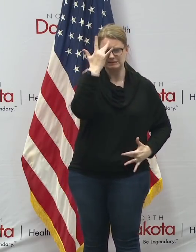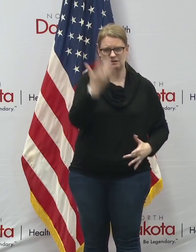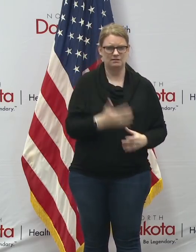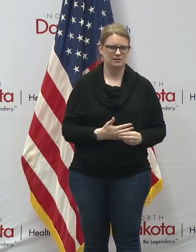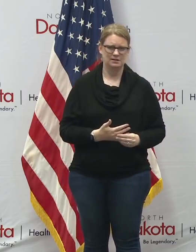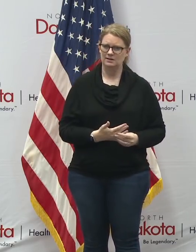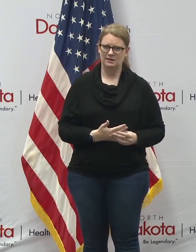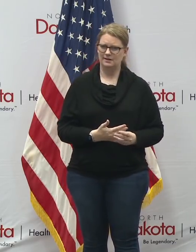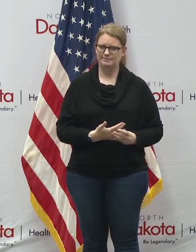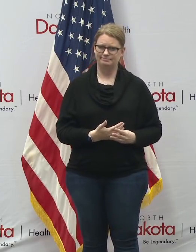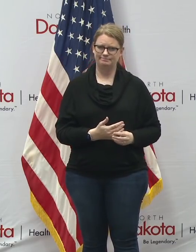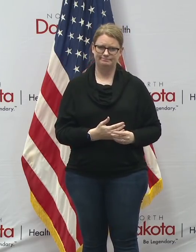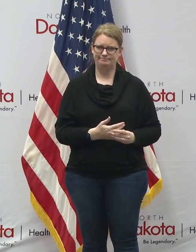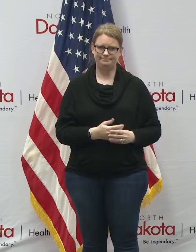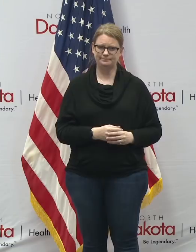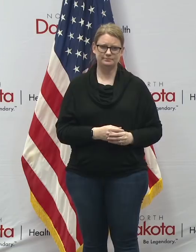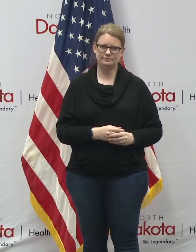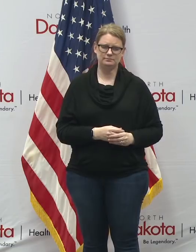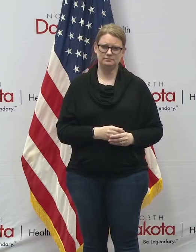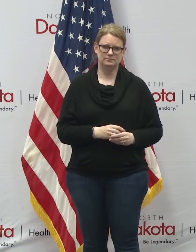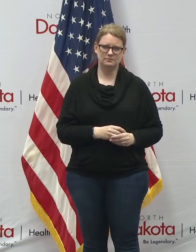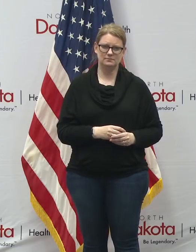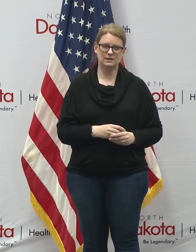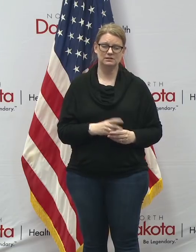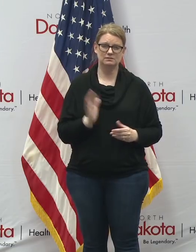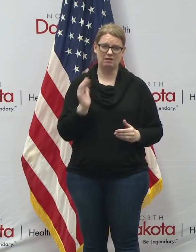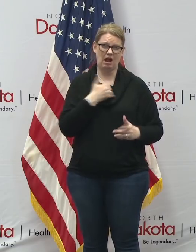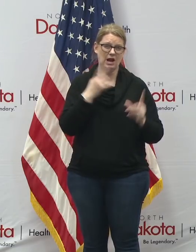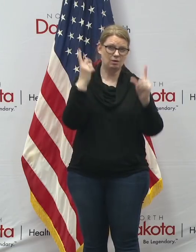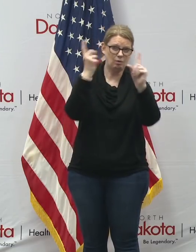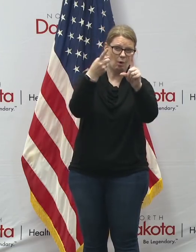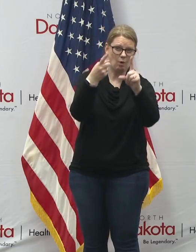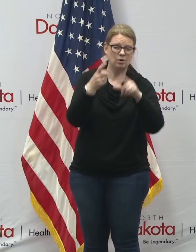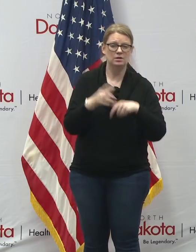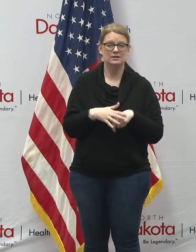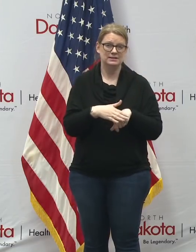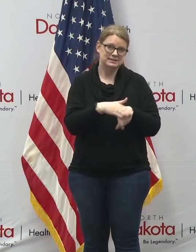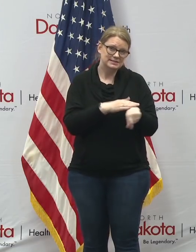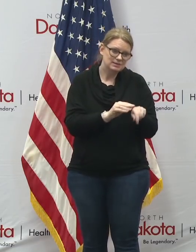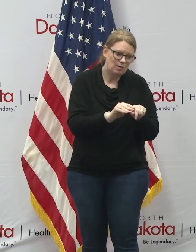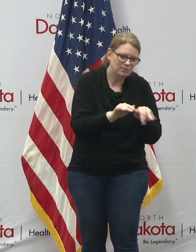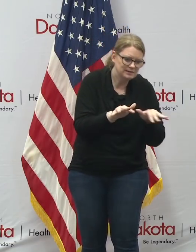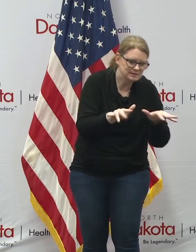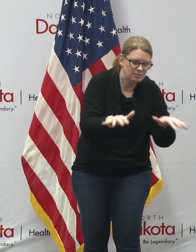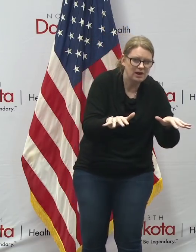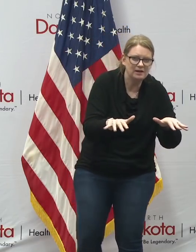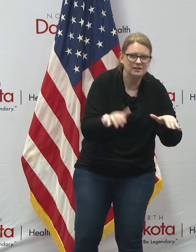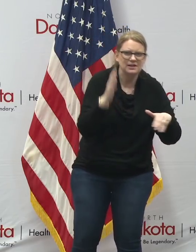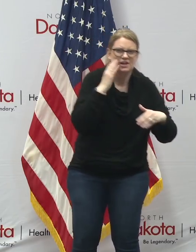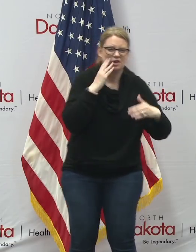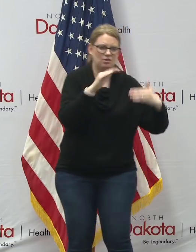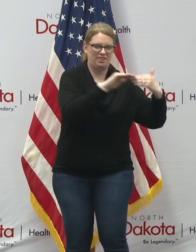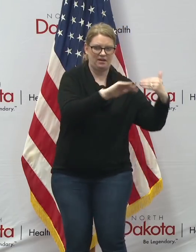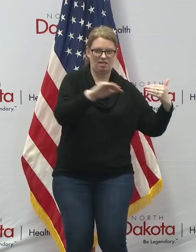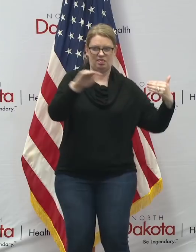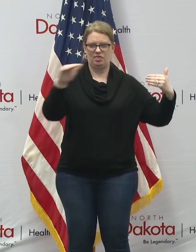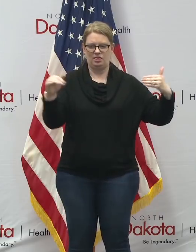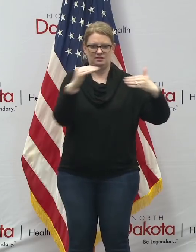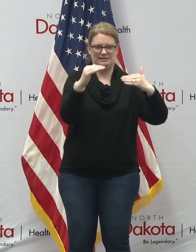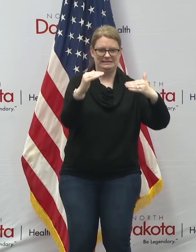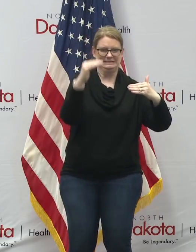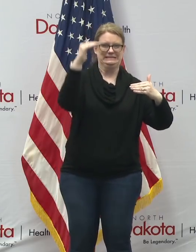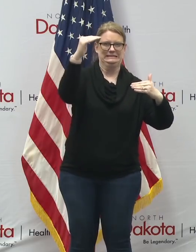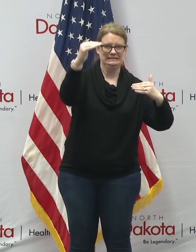that's uh you know that's what we're going to do we want to you know slow the spread raise the line of the capability of the health crisis